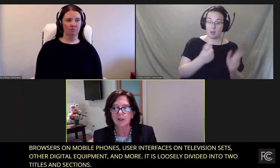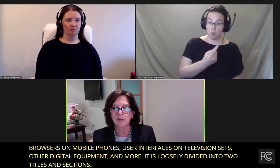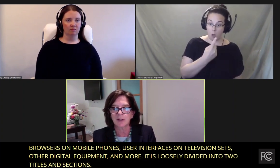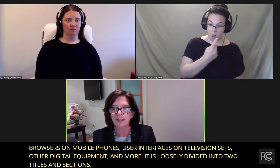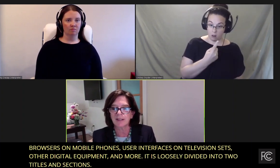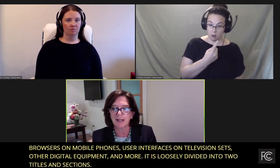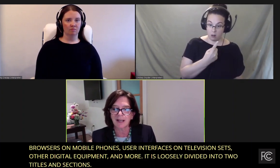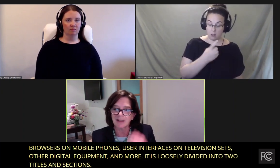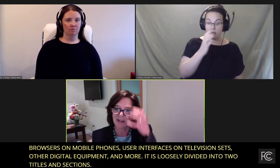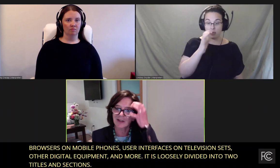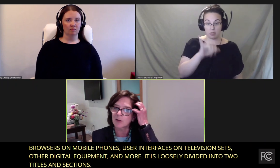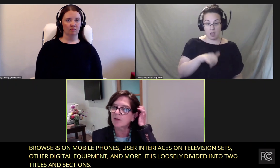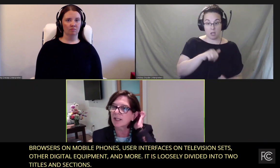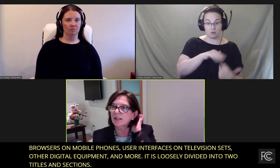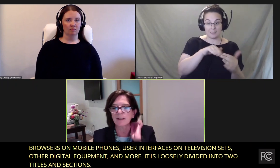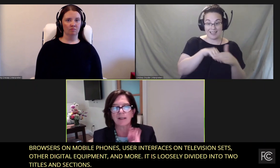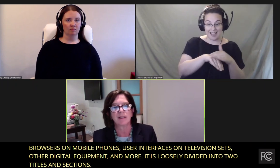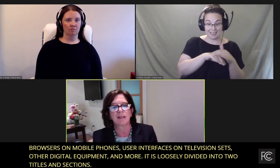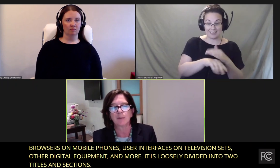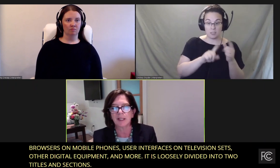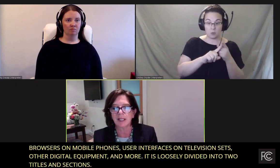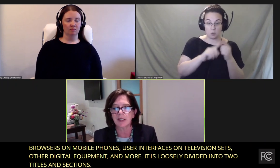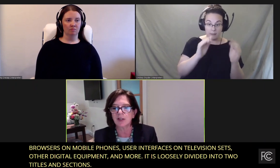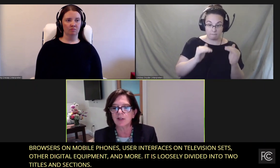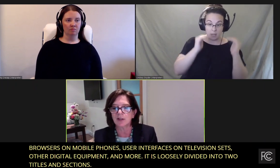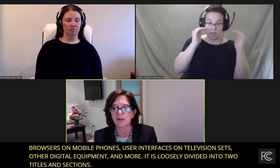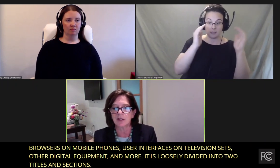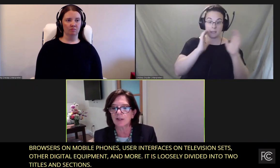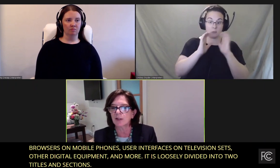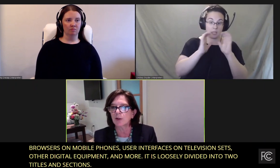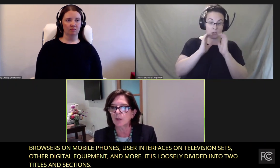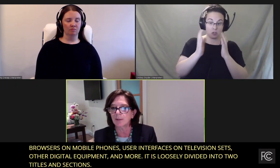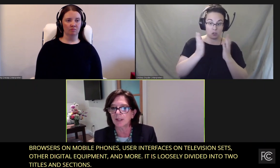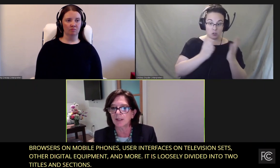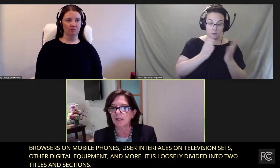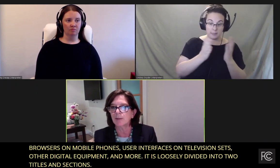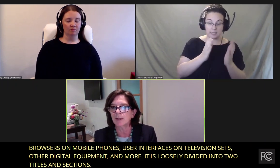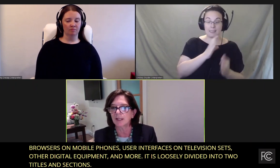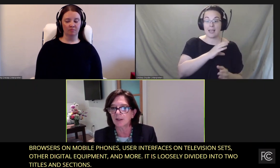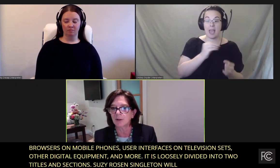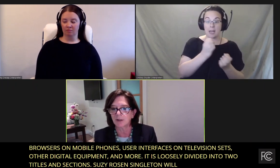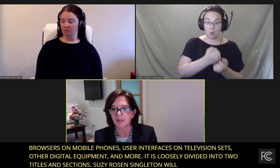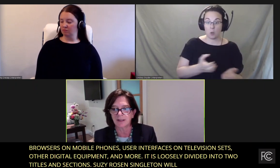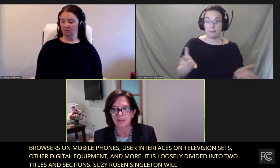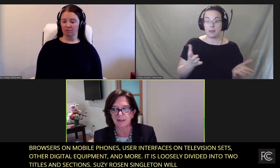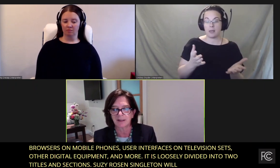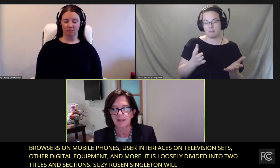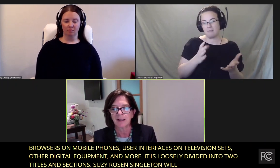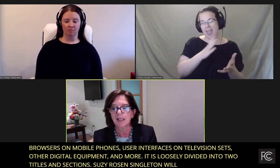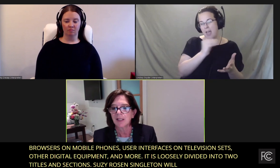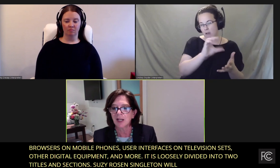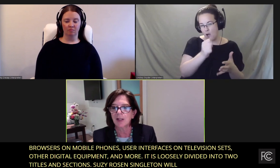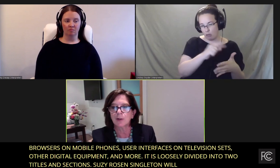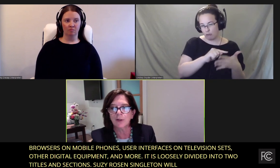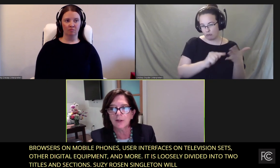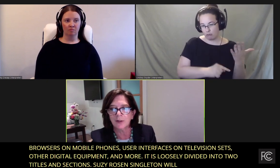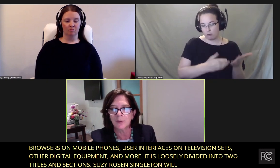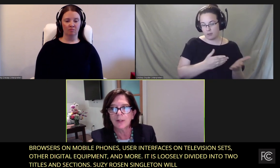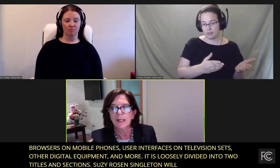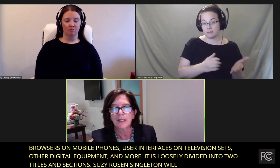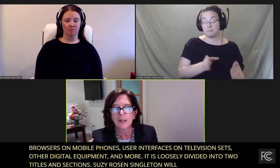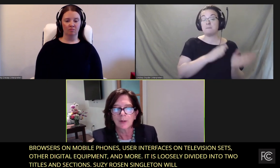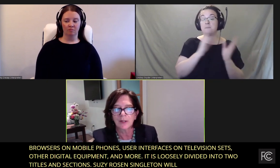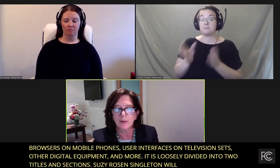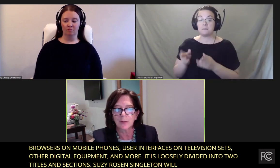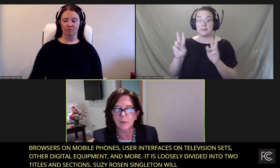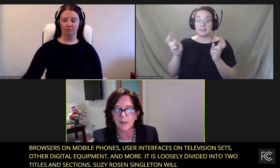which addresses access to advanced communications services and equipment, among other things. Diane Title II,